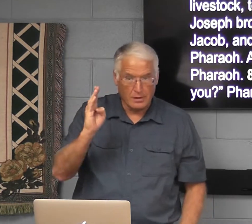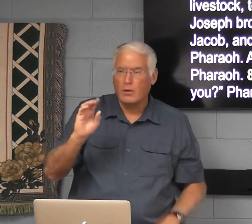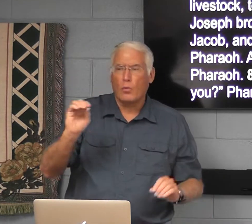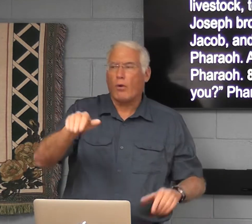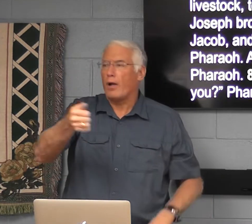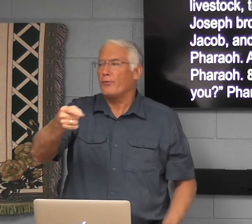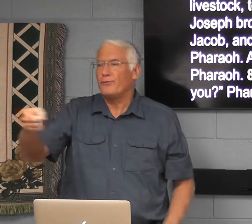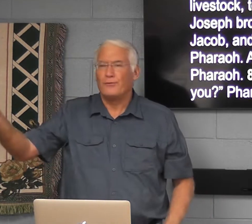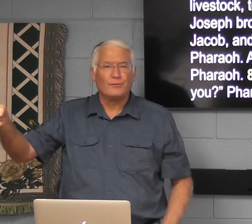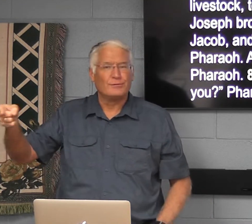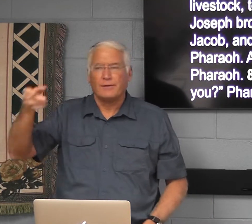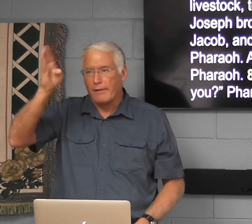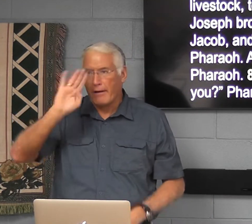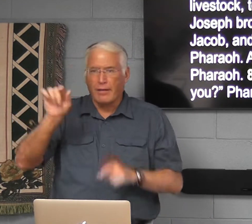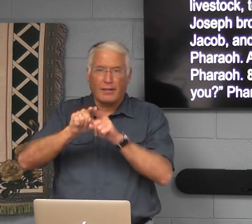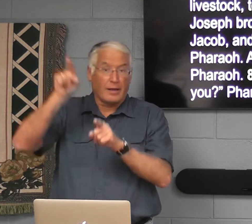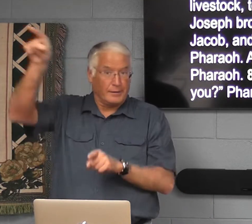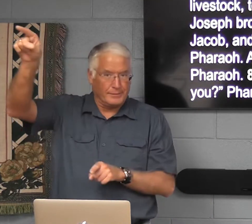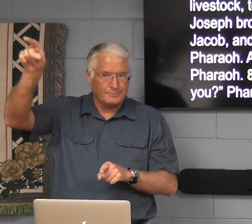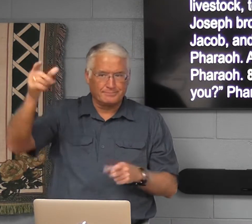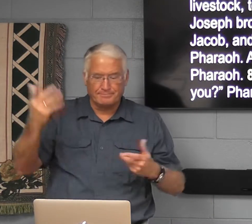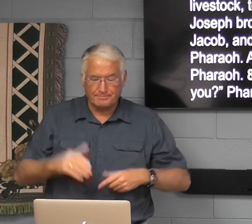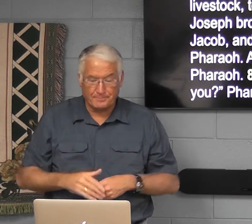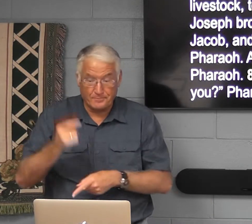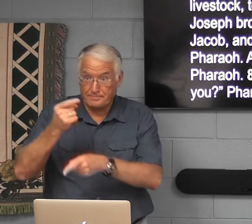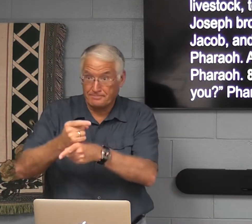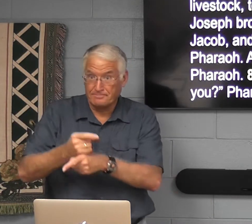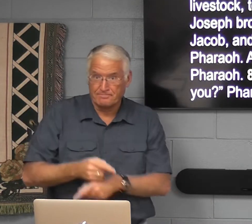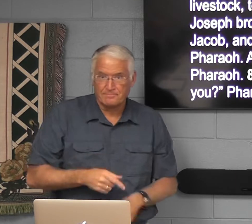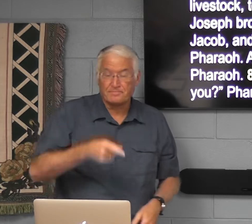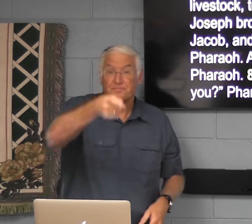We know that there is one God and there is no one. God